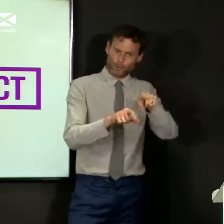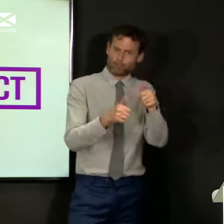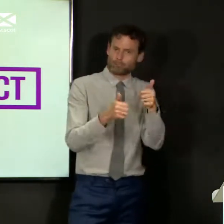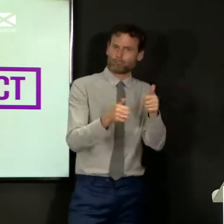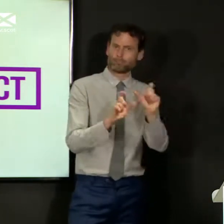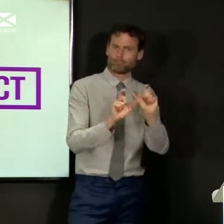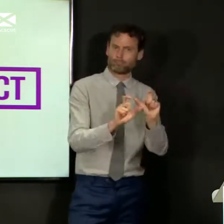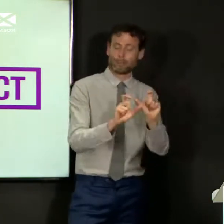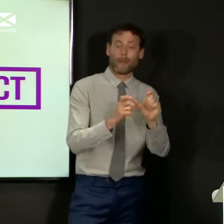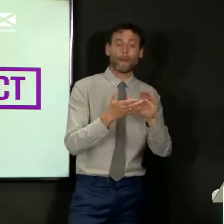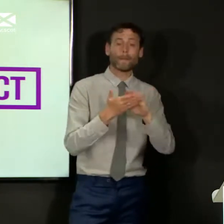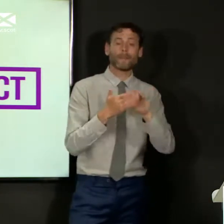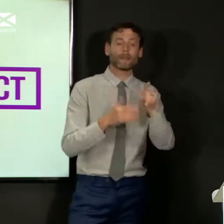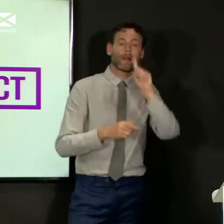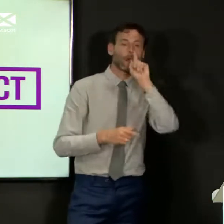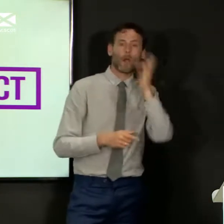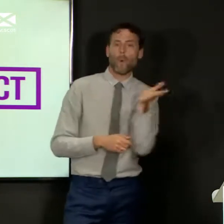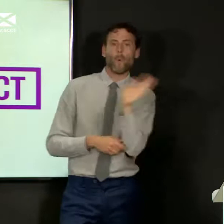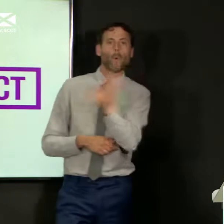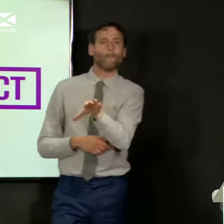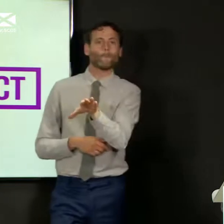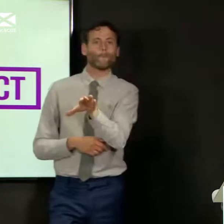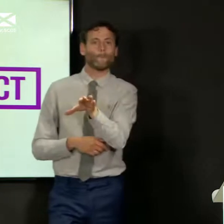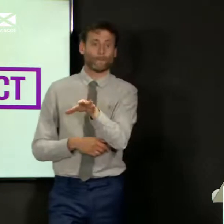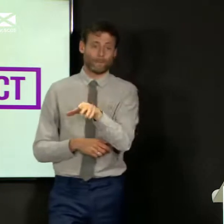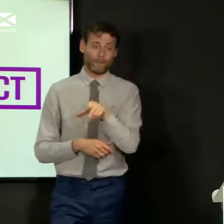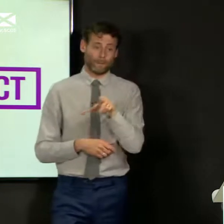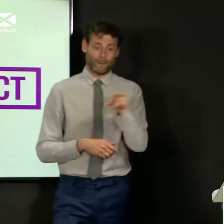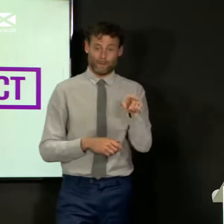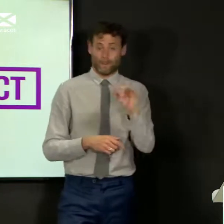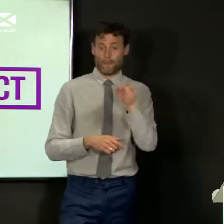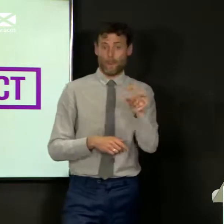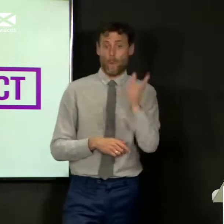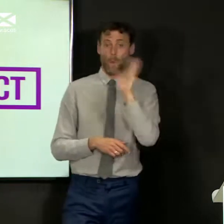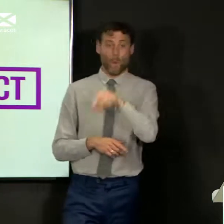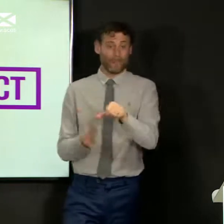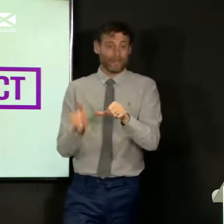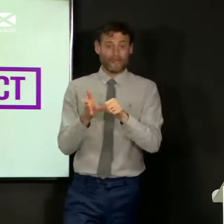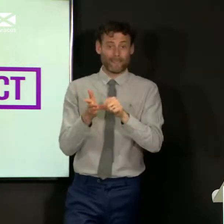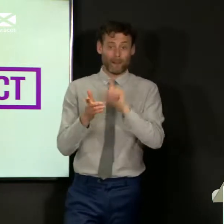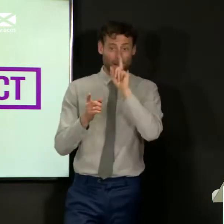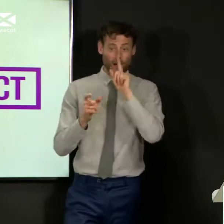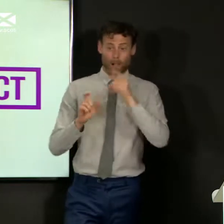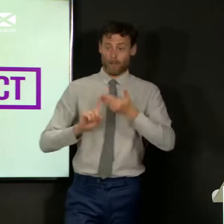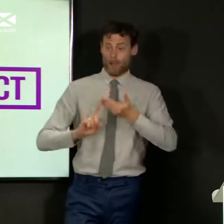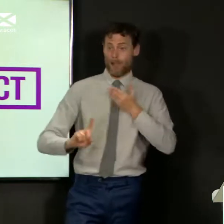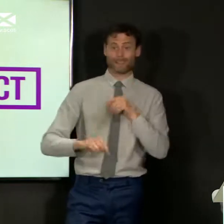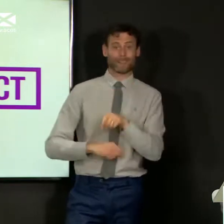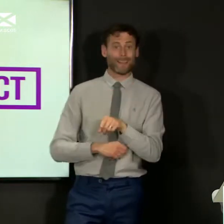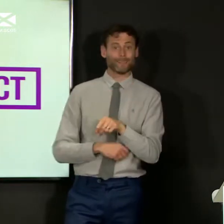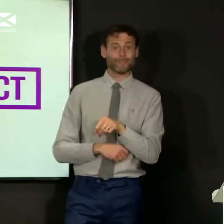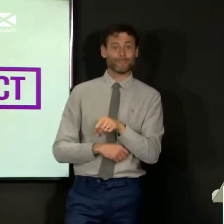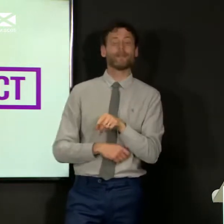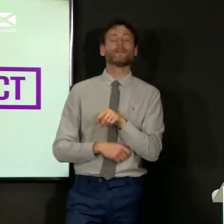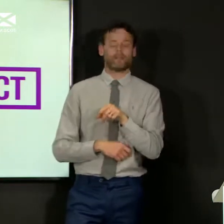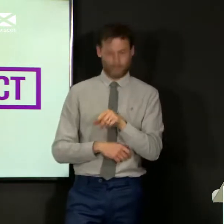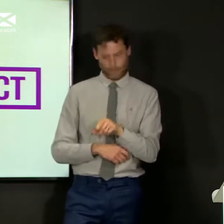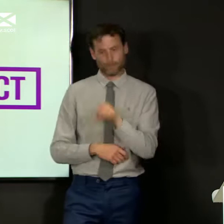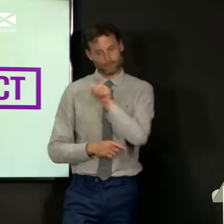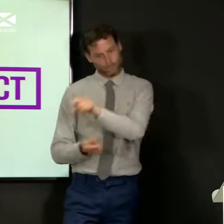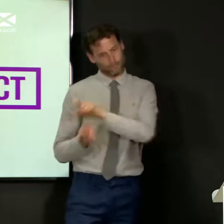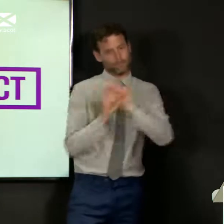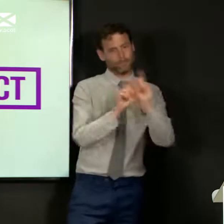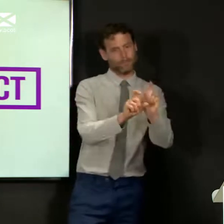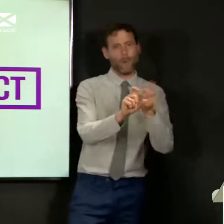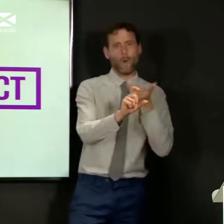circumstances mean that it is very difficult to isolate in their own household. And so the support will be there, but